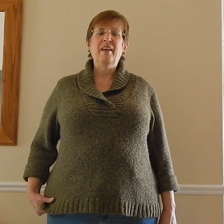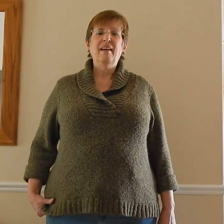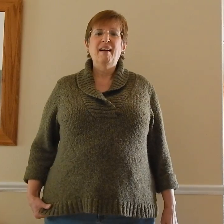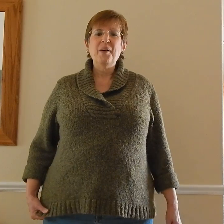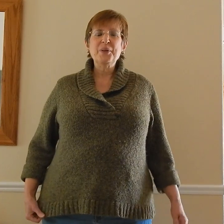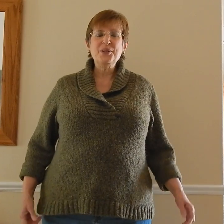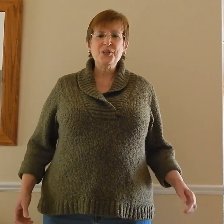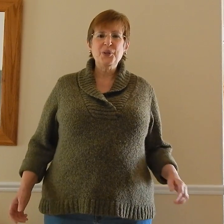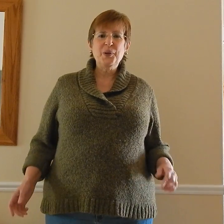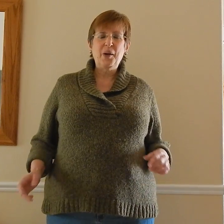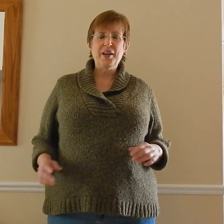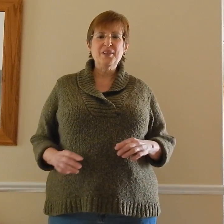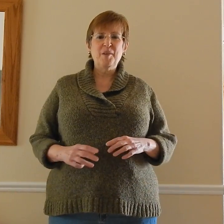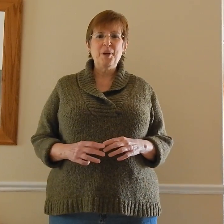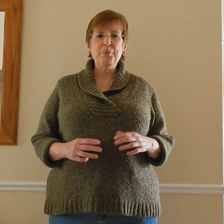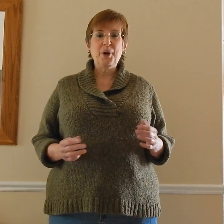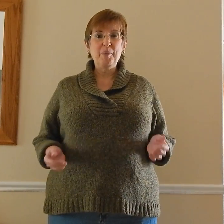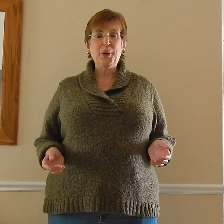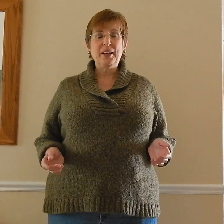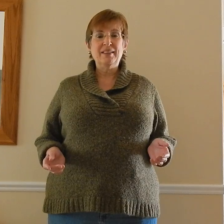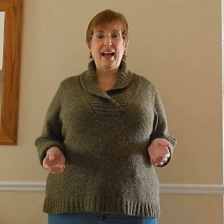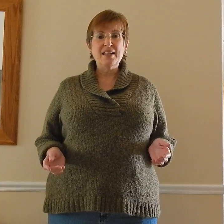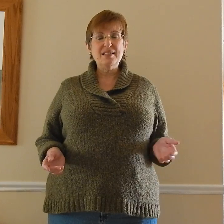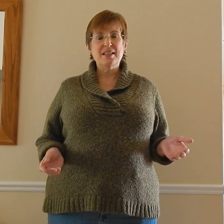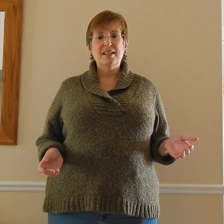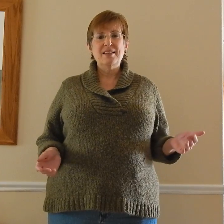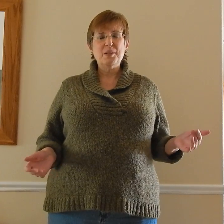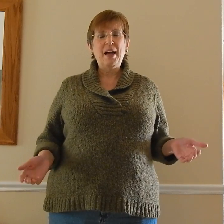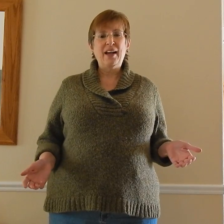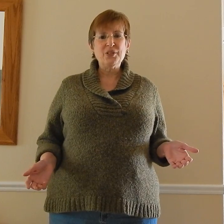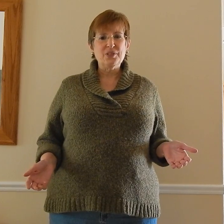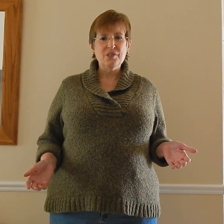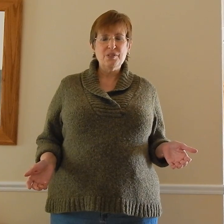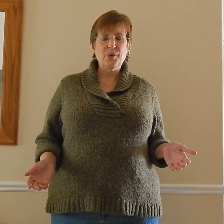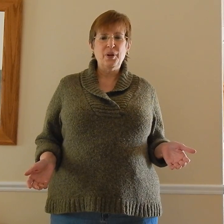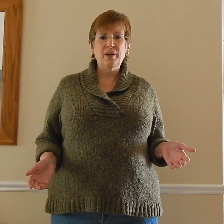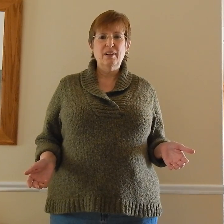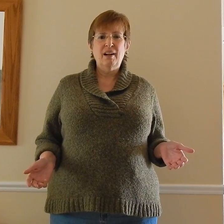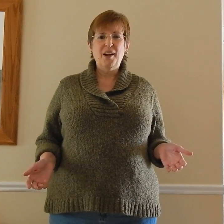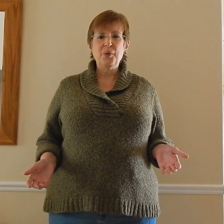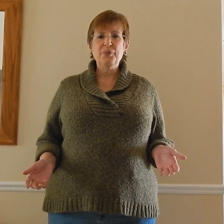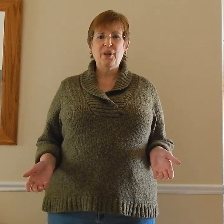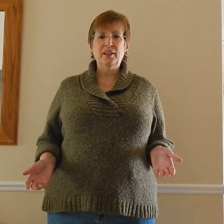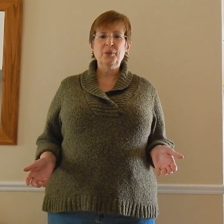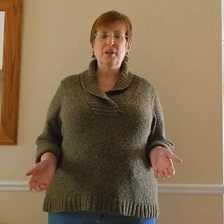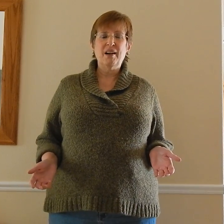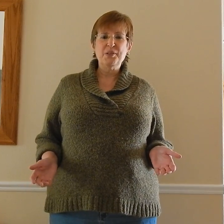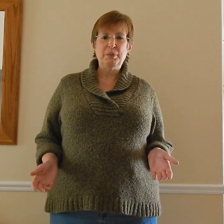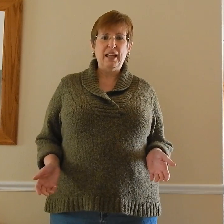I want to show you how I taught my primary class some actions for I will follow God's plan.